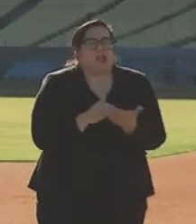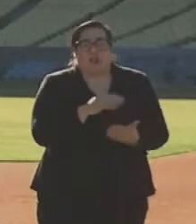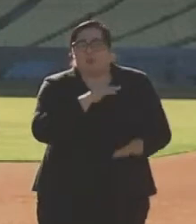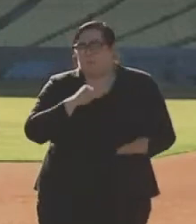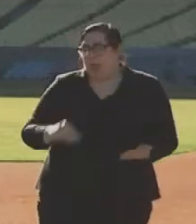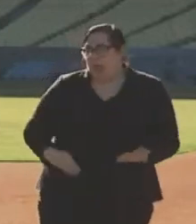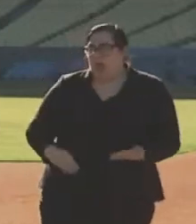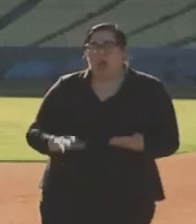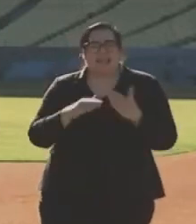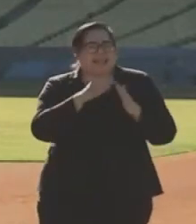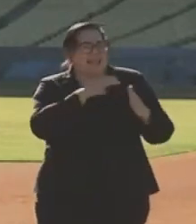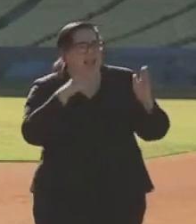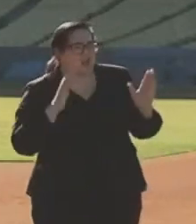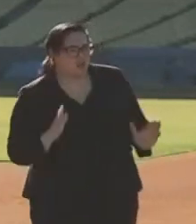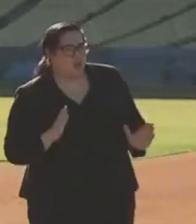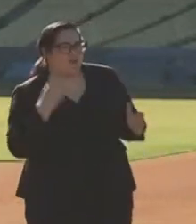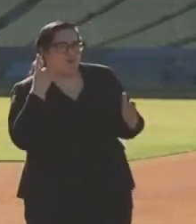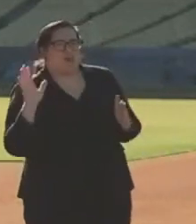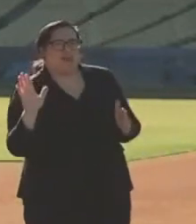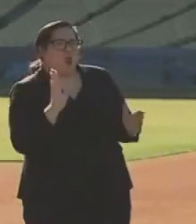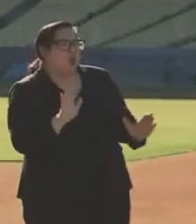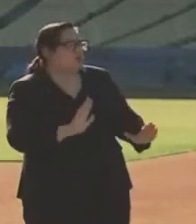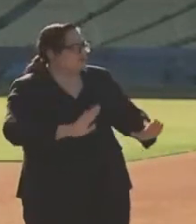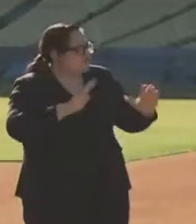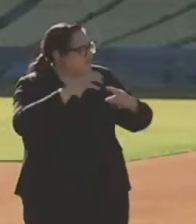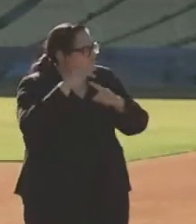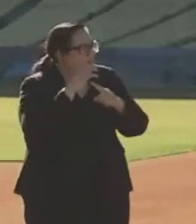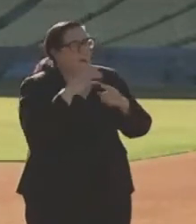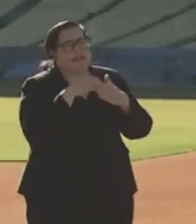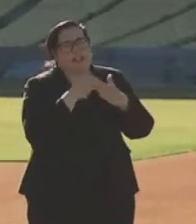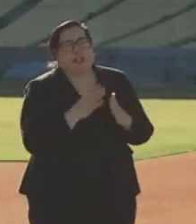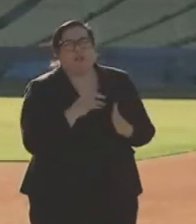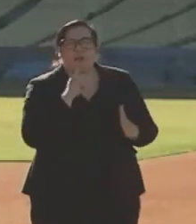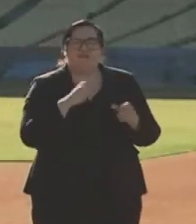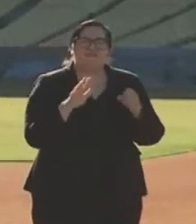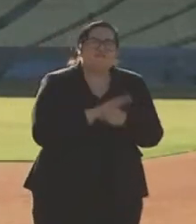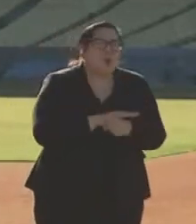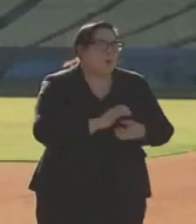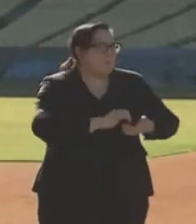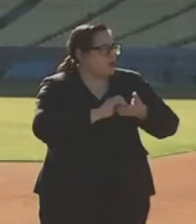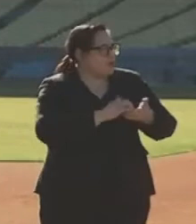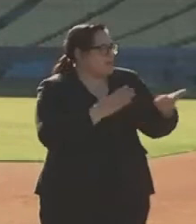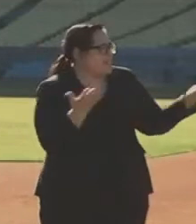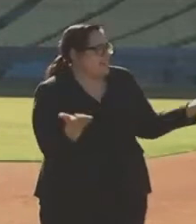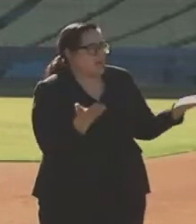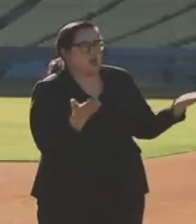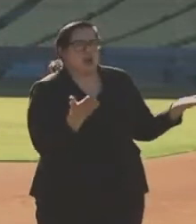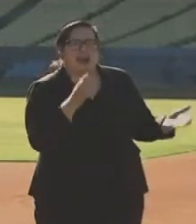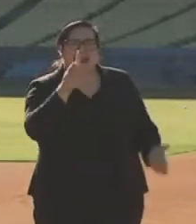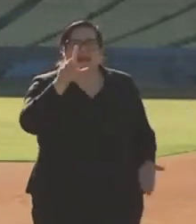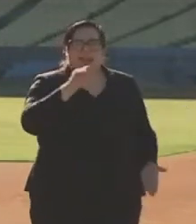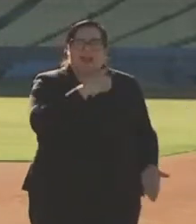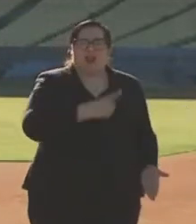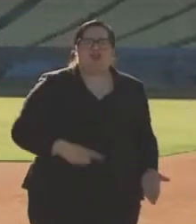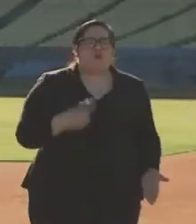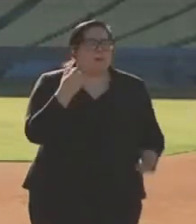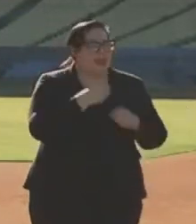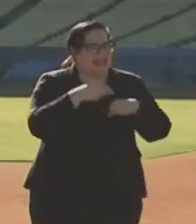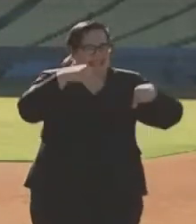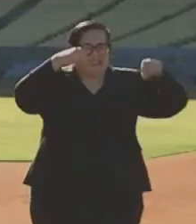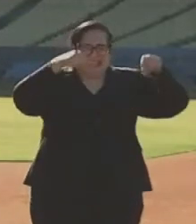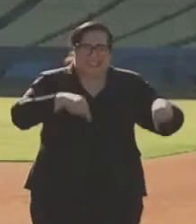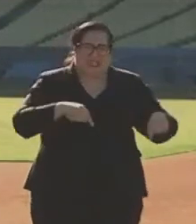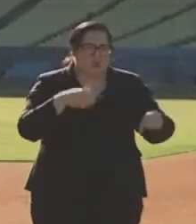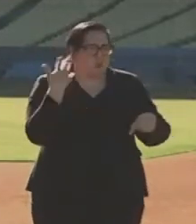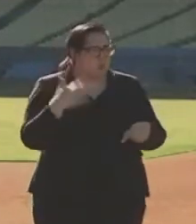mayor, city council for their incredible leadership to stand and tire partnership here at the LA Dodgers for making this